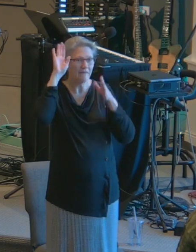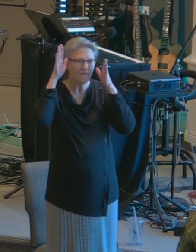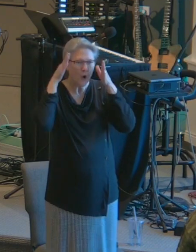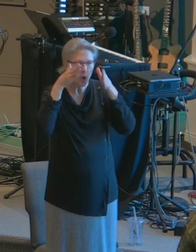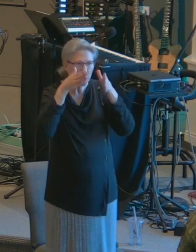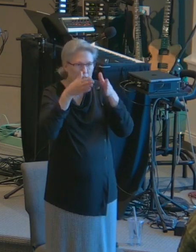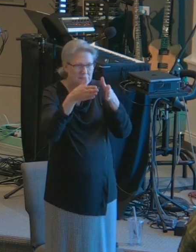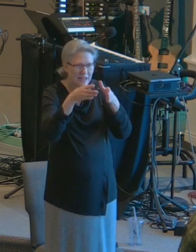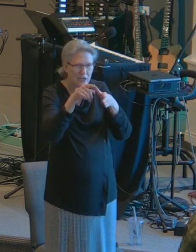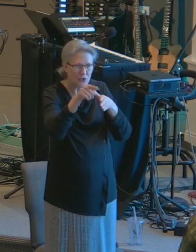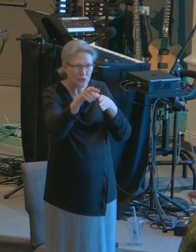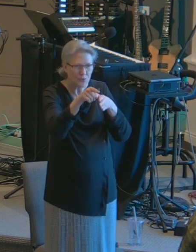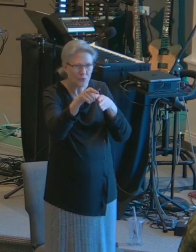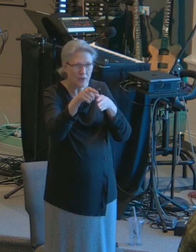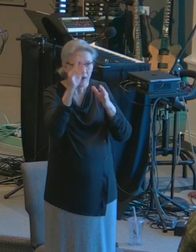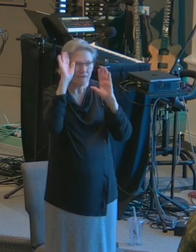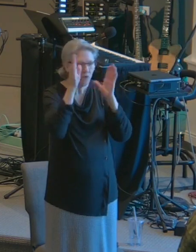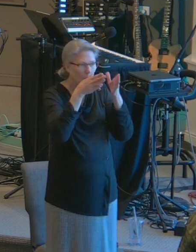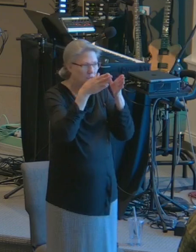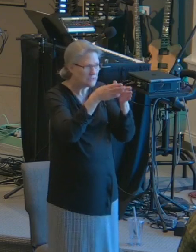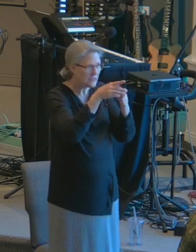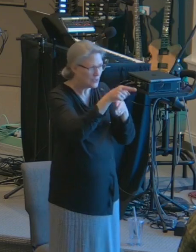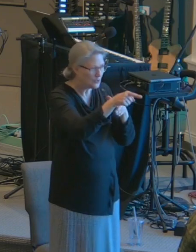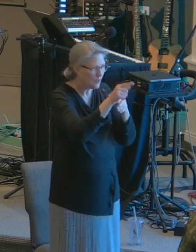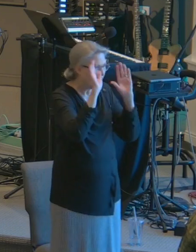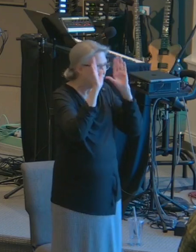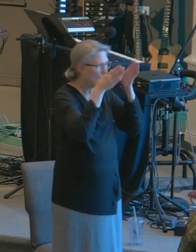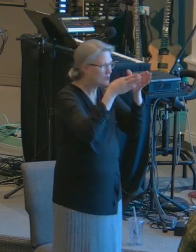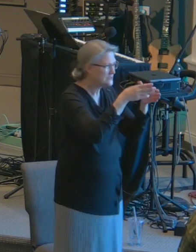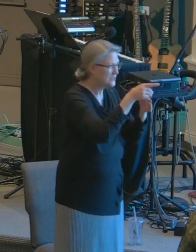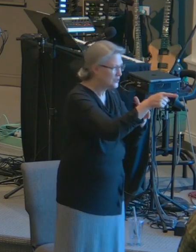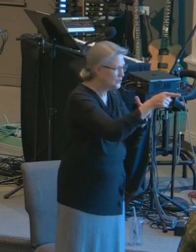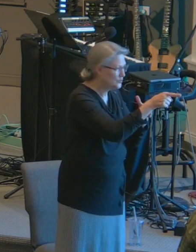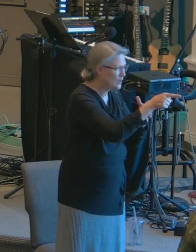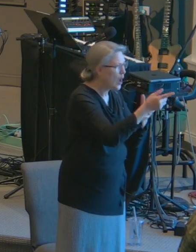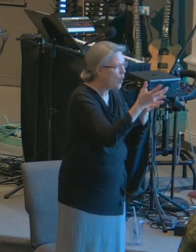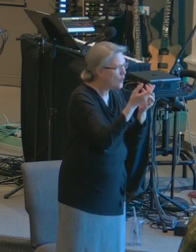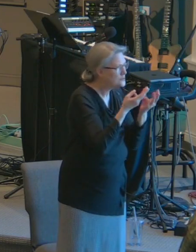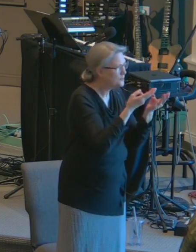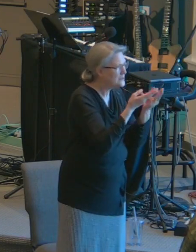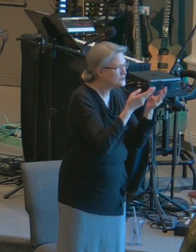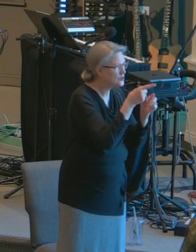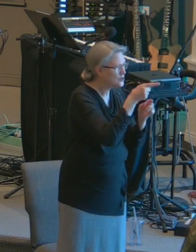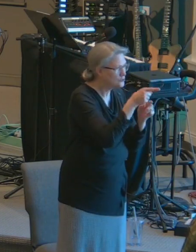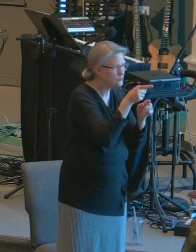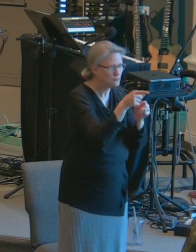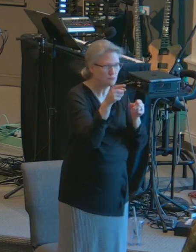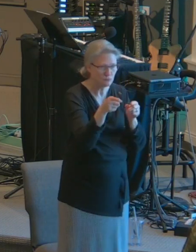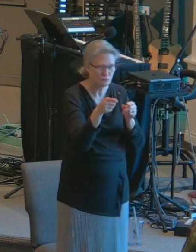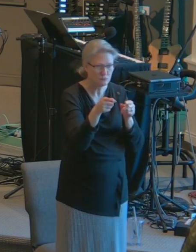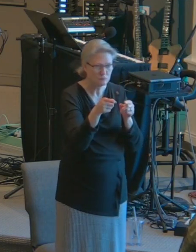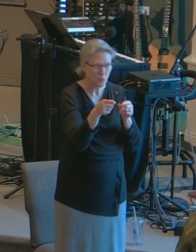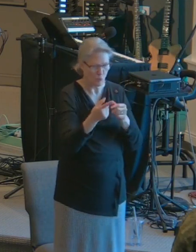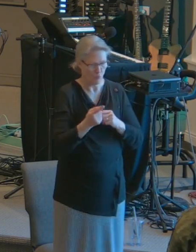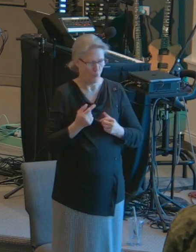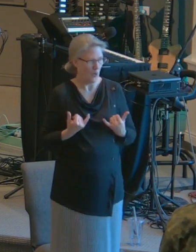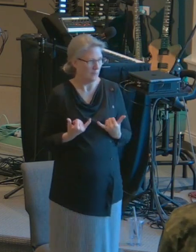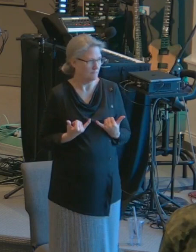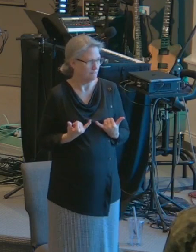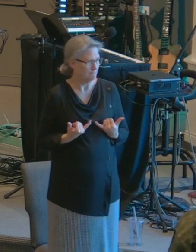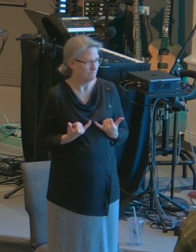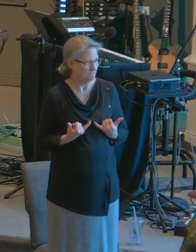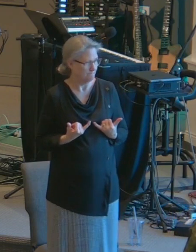eyes. And God wants you to be ministered to this very moment.